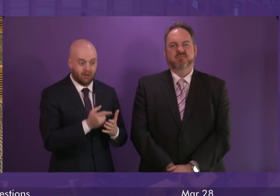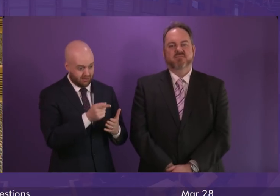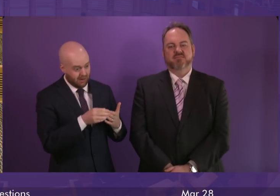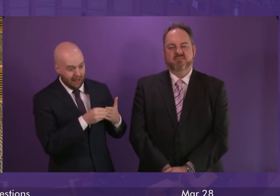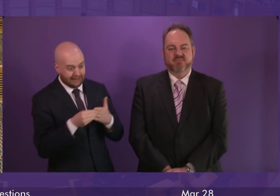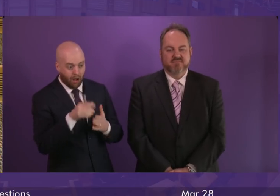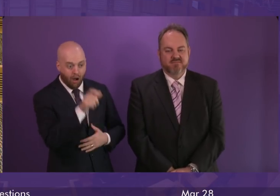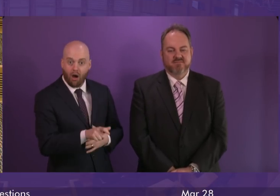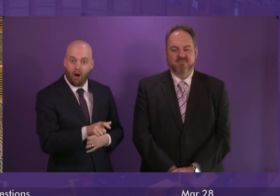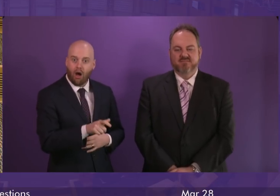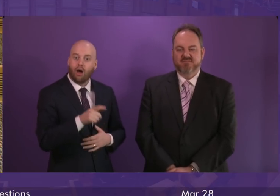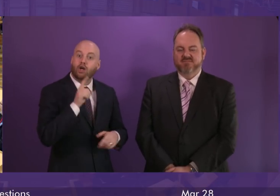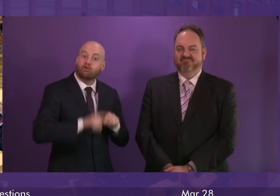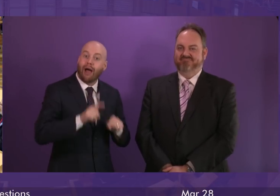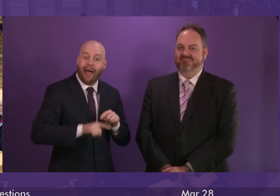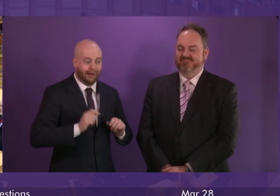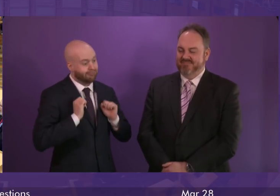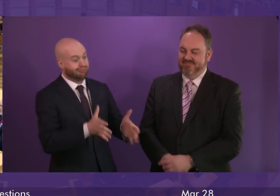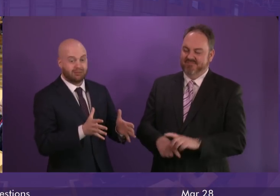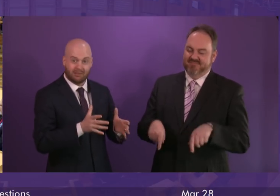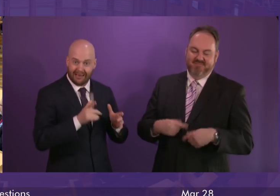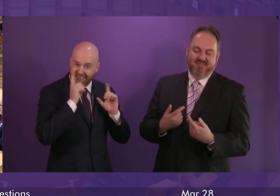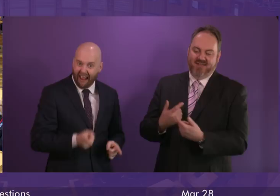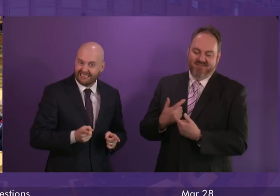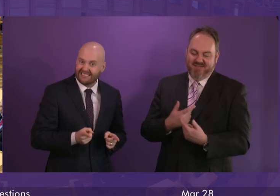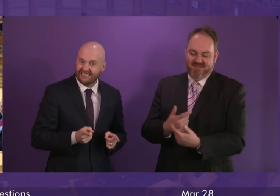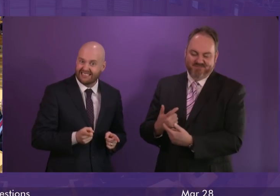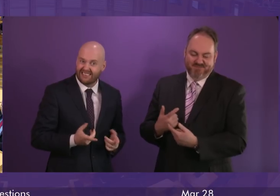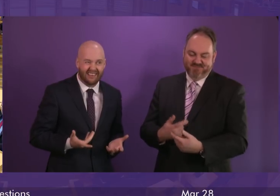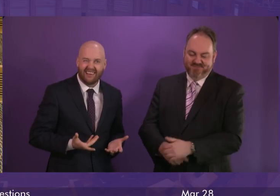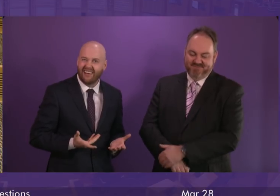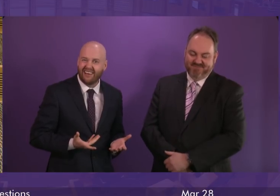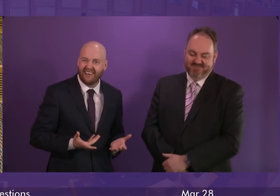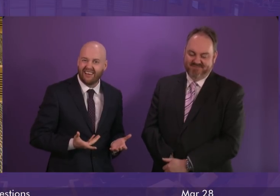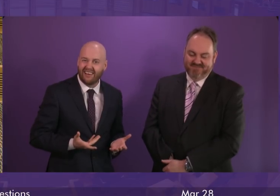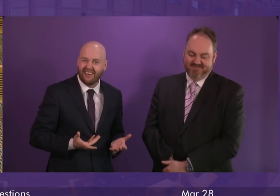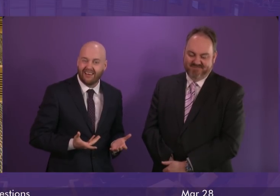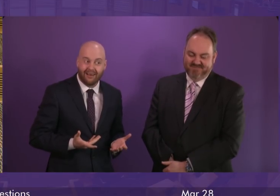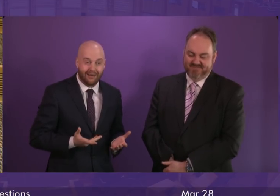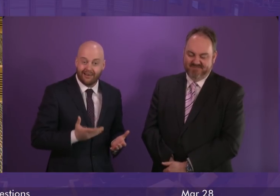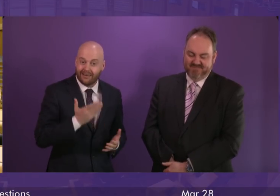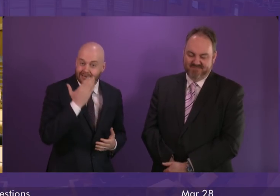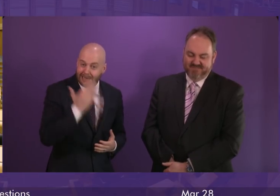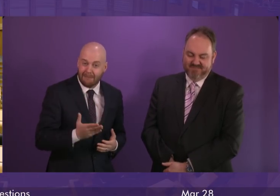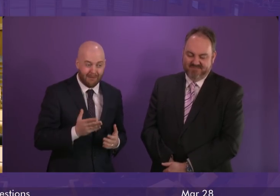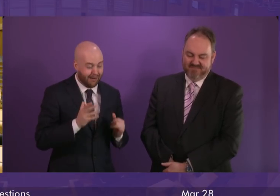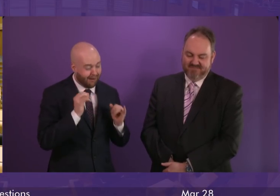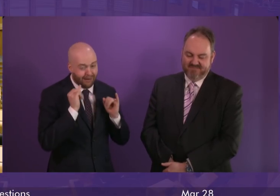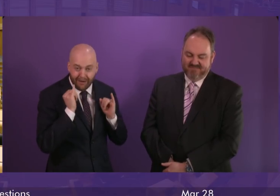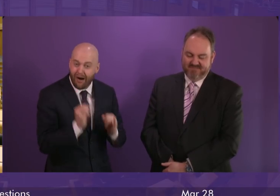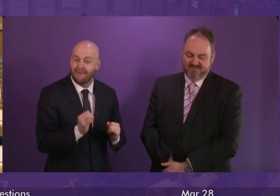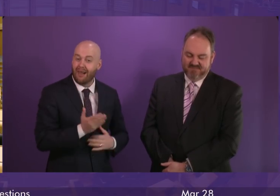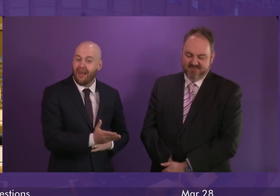sword and has managed to miss. LAUGHTER It is utterly ridiculous.